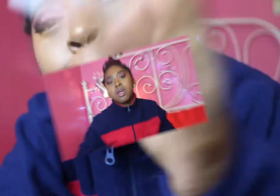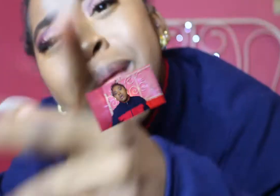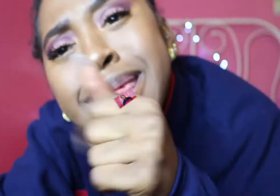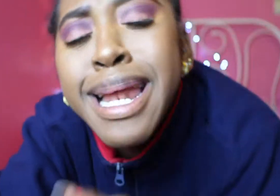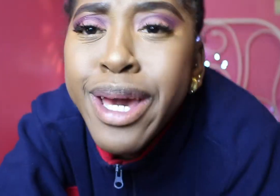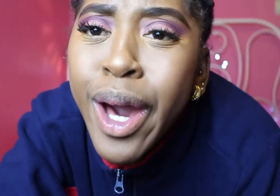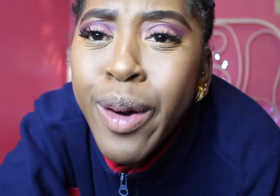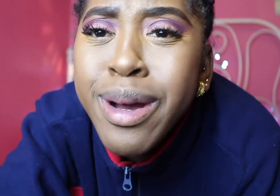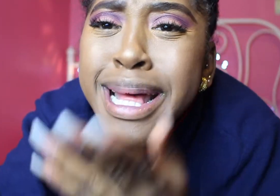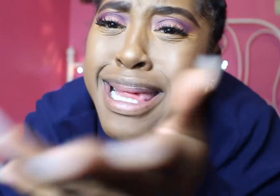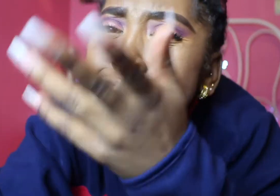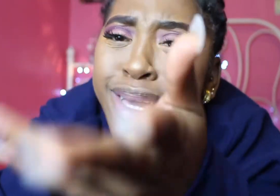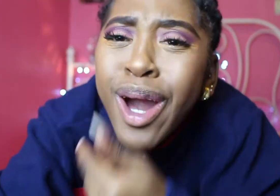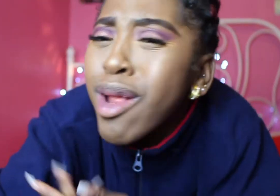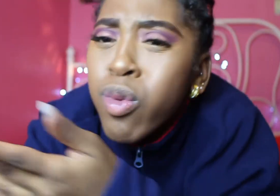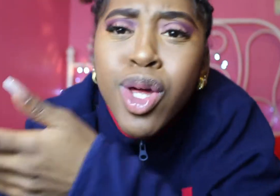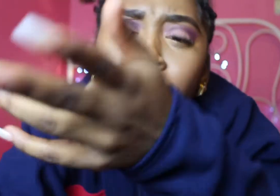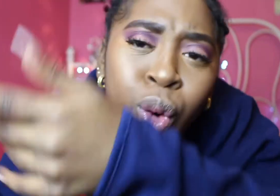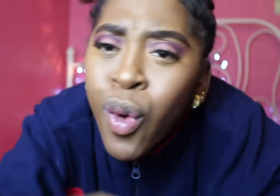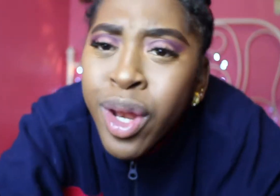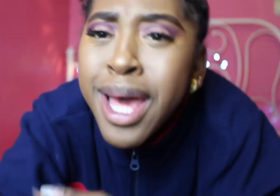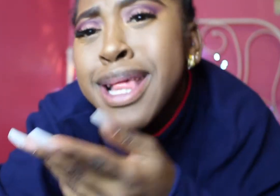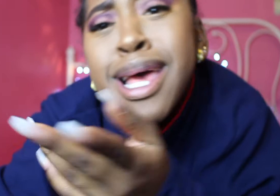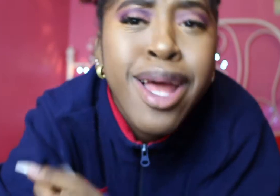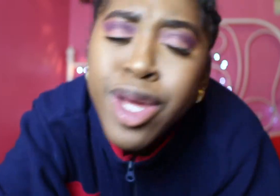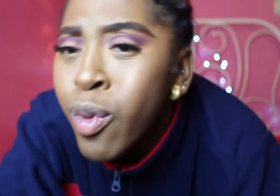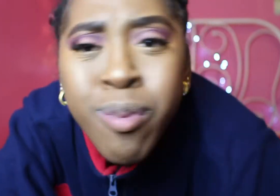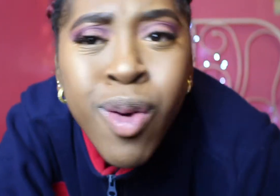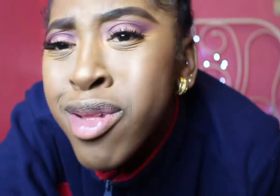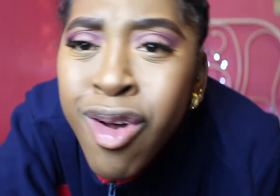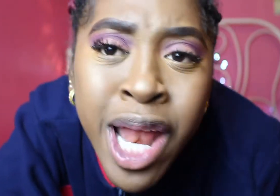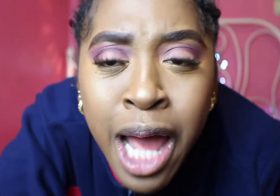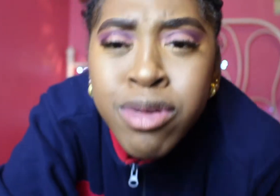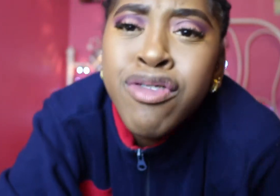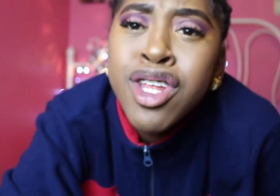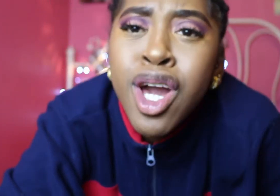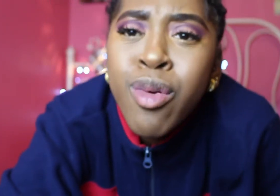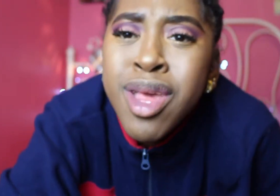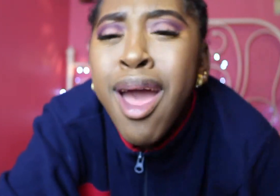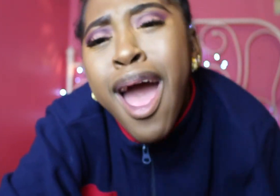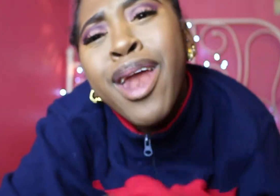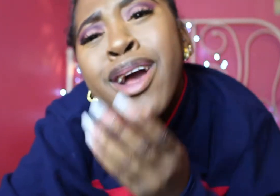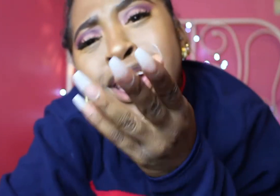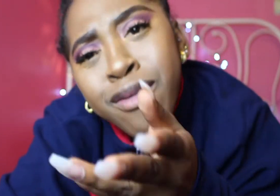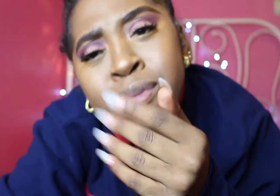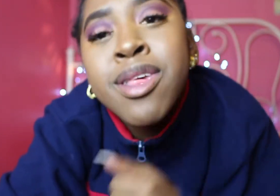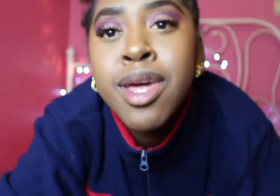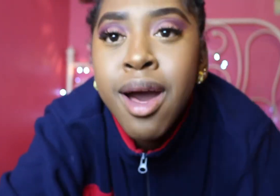Tell her girl tell her girl. That's what you want. Tell her you want more sign language videos and I'll give them to ya